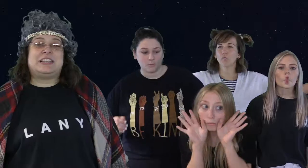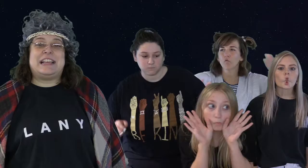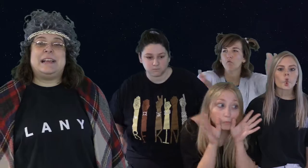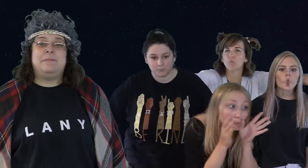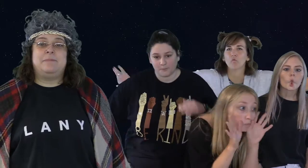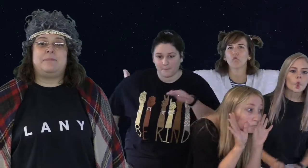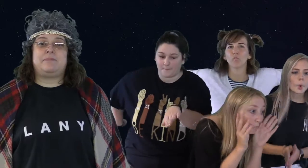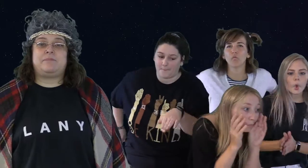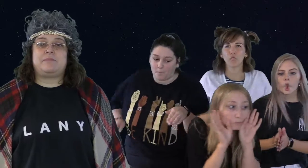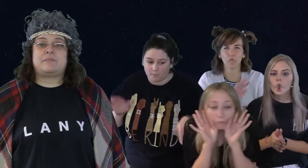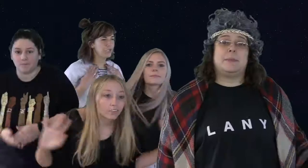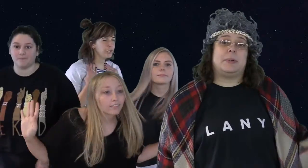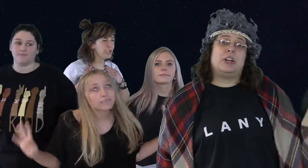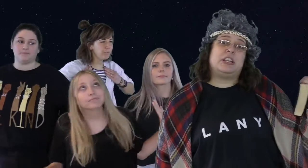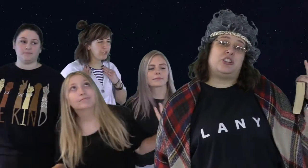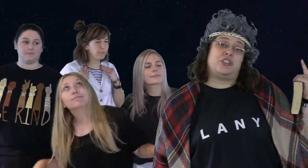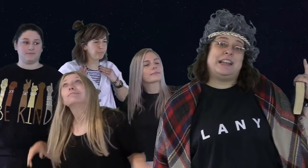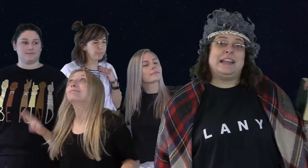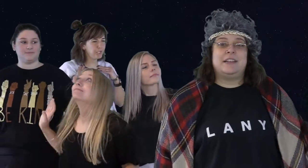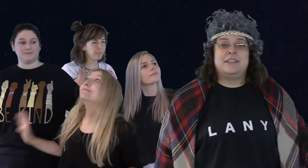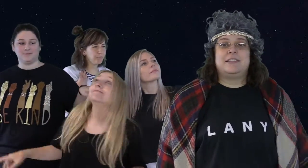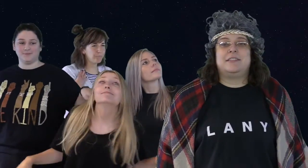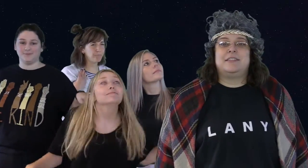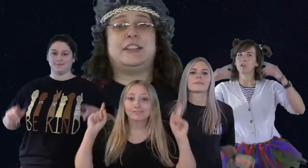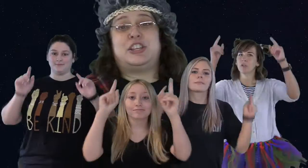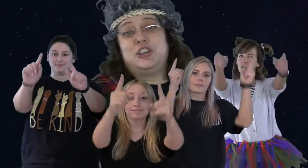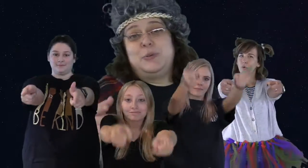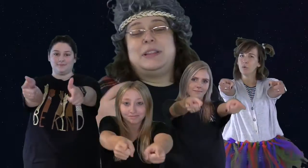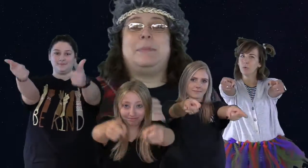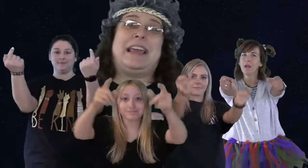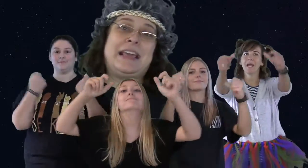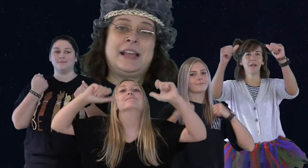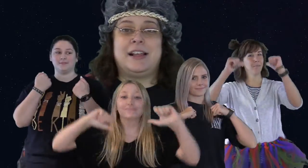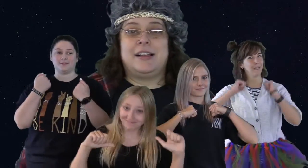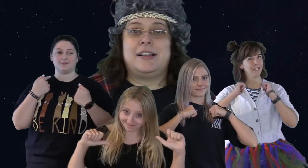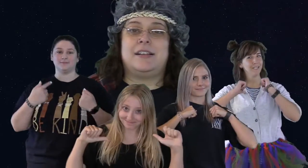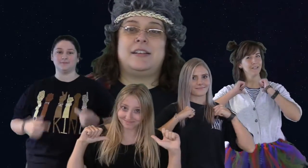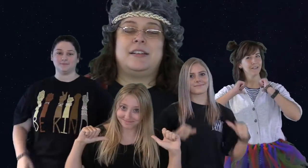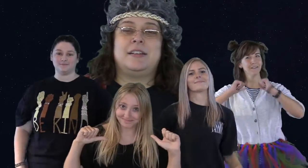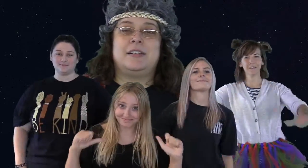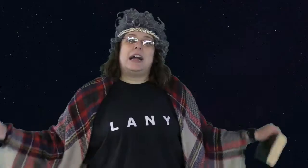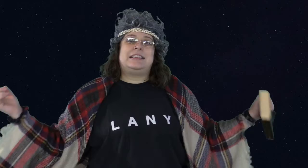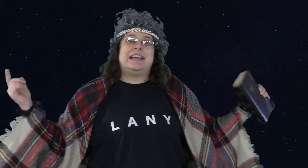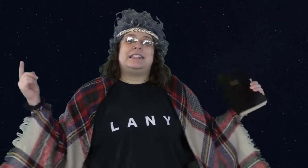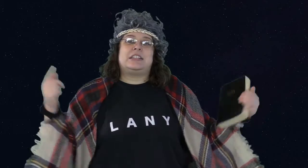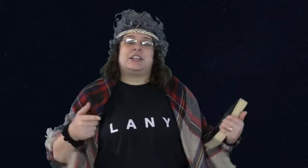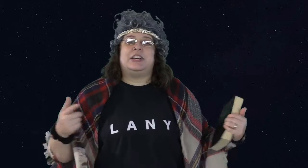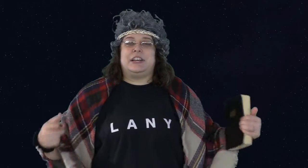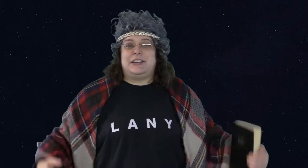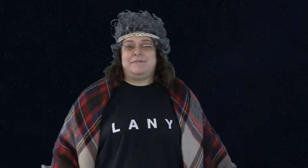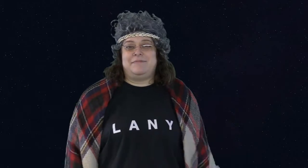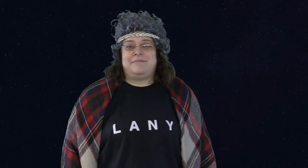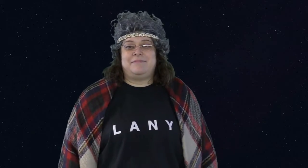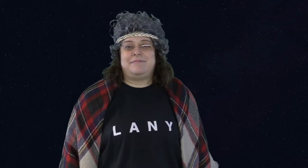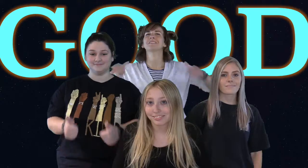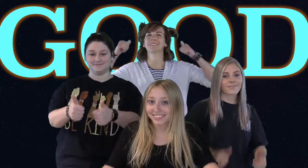in the sea, fish in the sea, the bird in the tree, and the bird in the tree, the you and the me, and you and the me, God says it's good. Good.